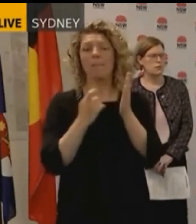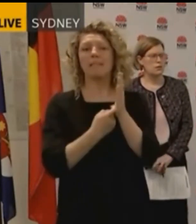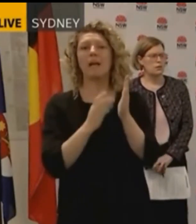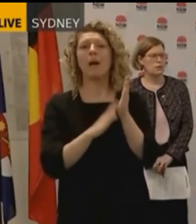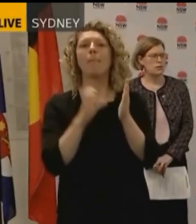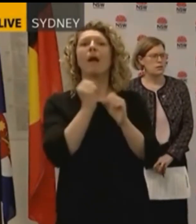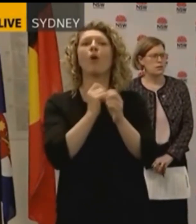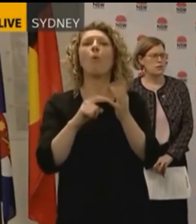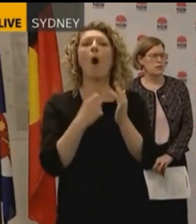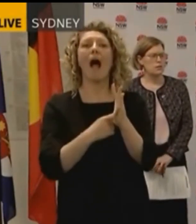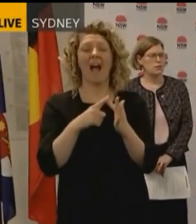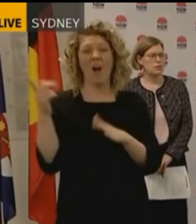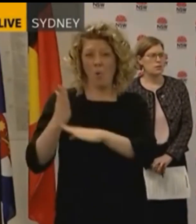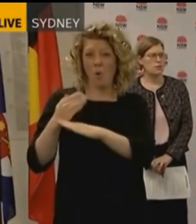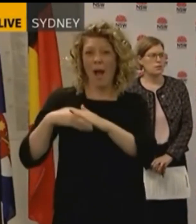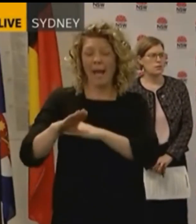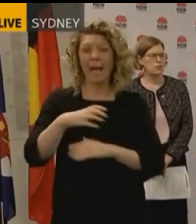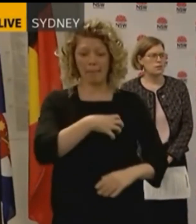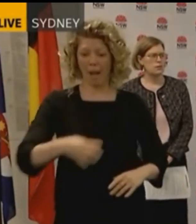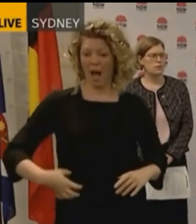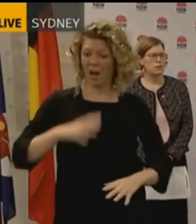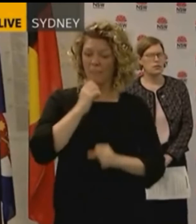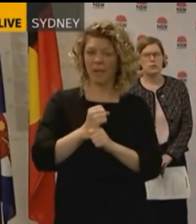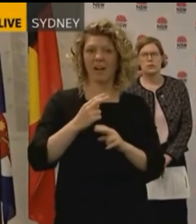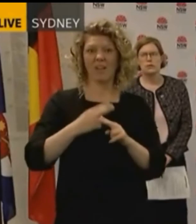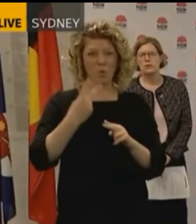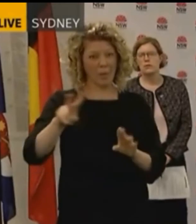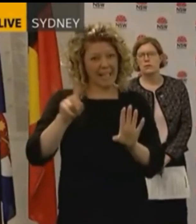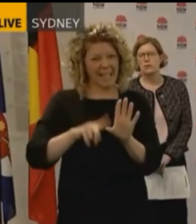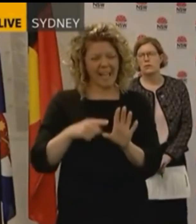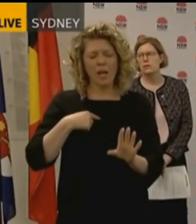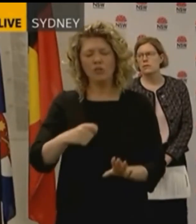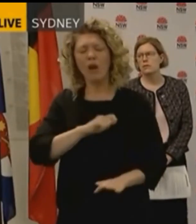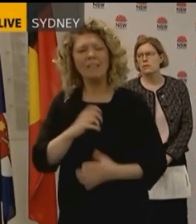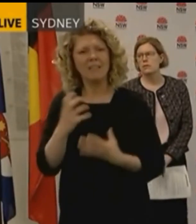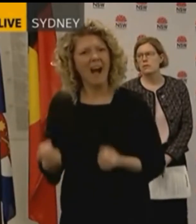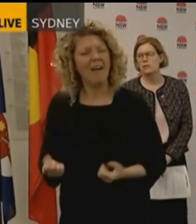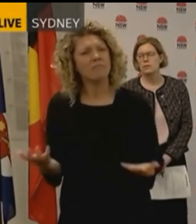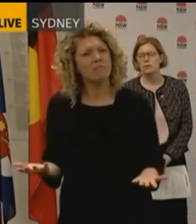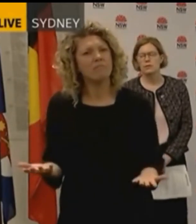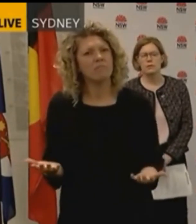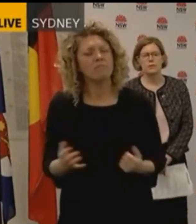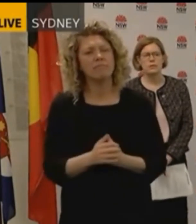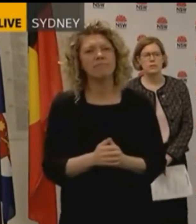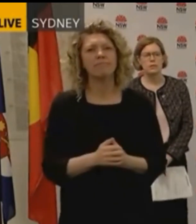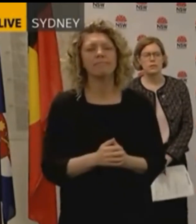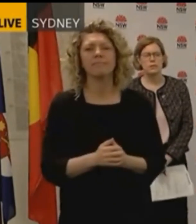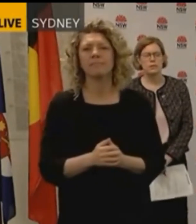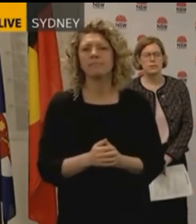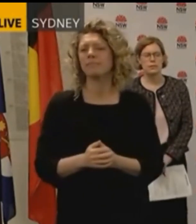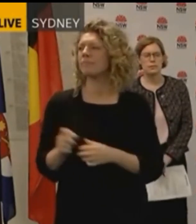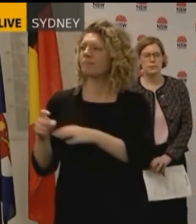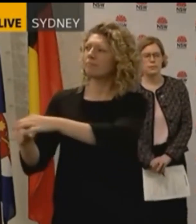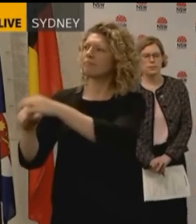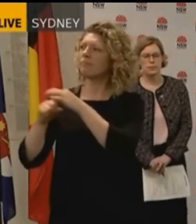trusted him, and many of us have been let down by him. Premier, in 2018, in 2014, new evidence has come forward today, so